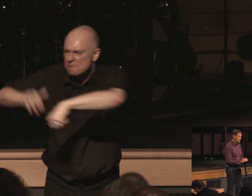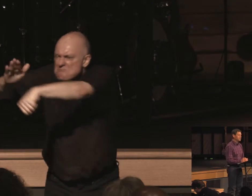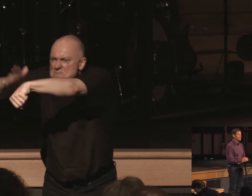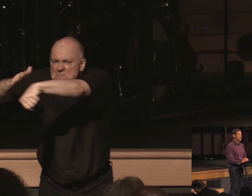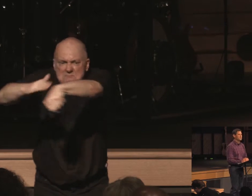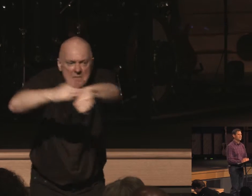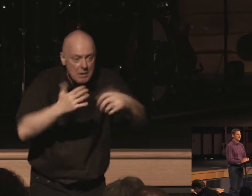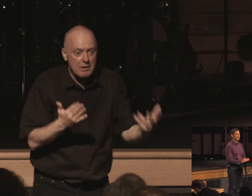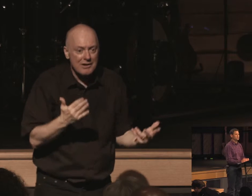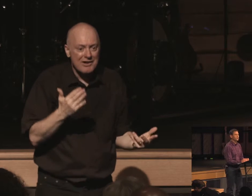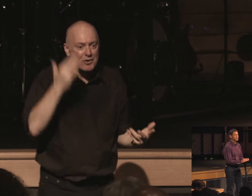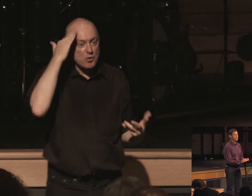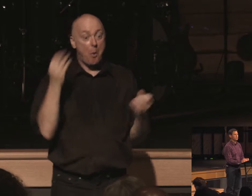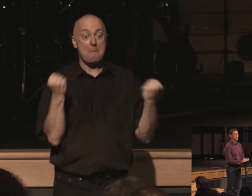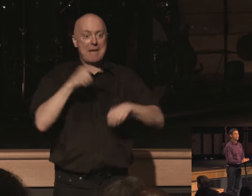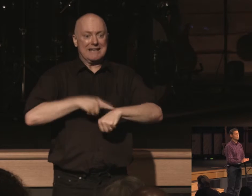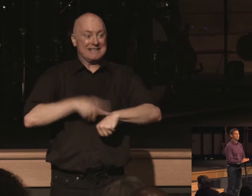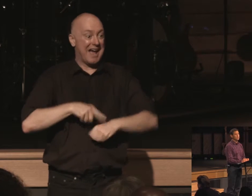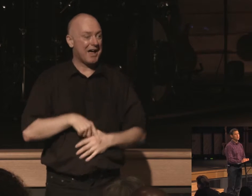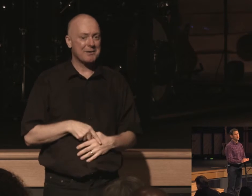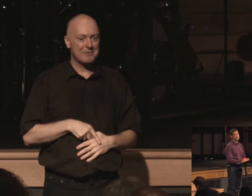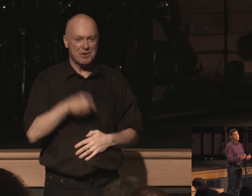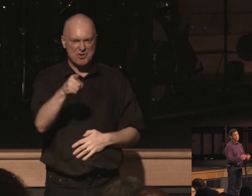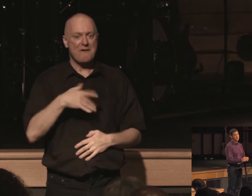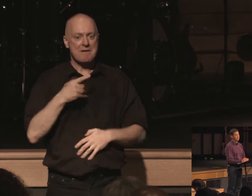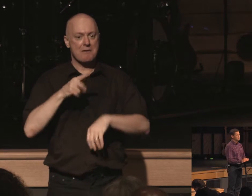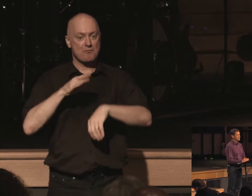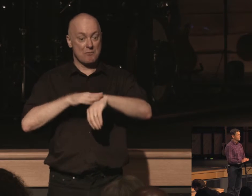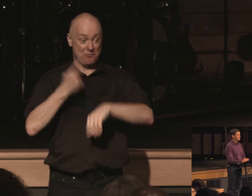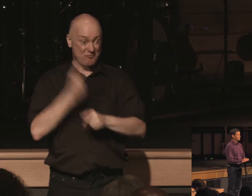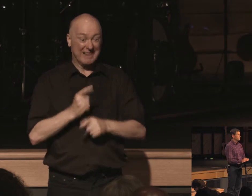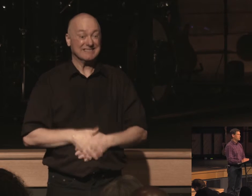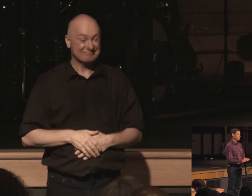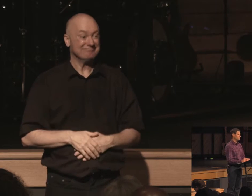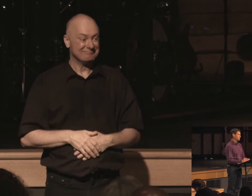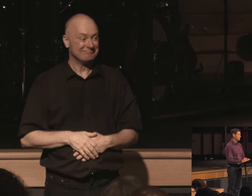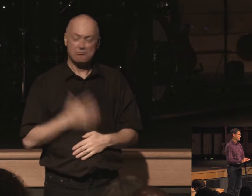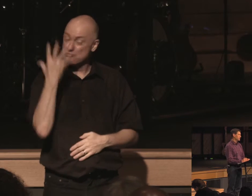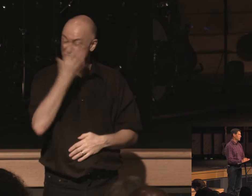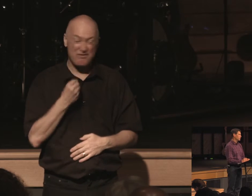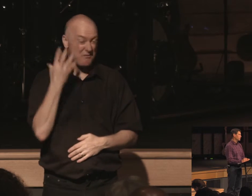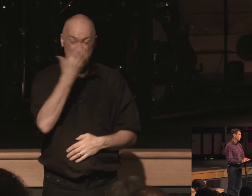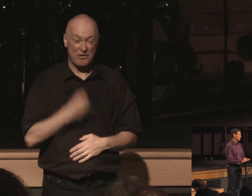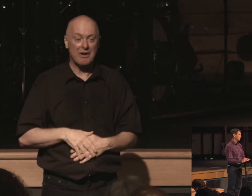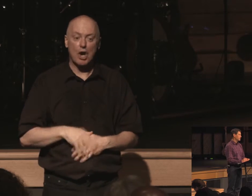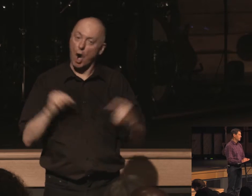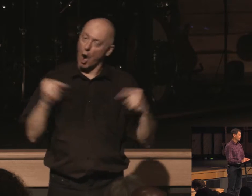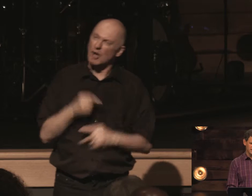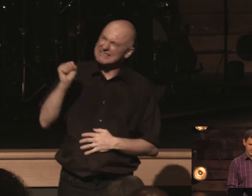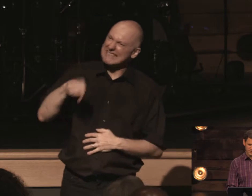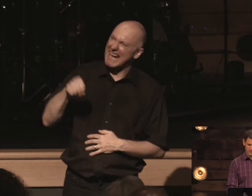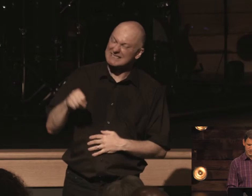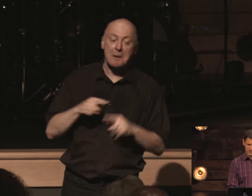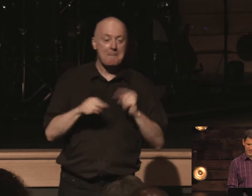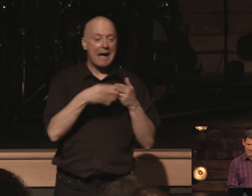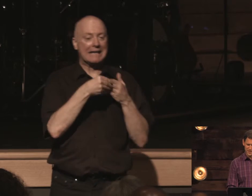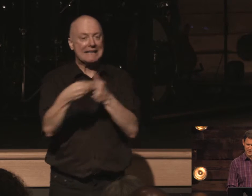of all the times that god's word has played a role of rebuking you and me it's beautiful it hurts but it leads us to such healing